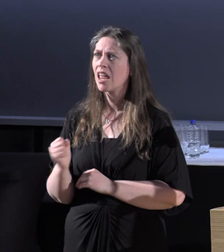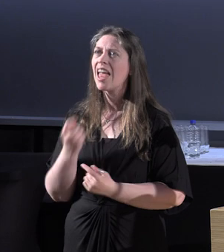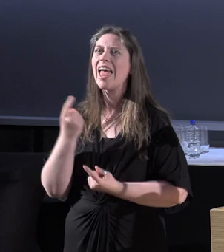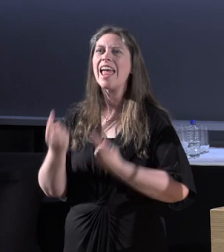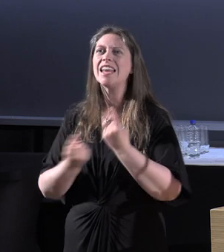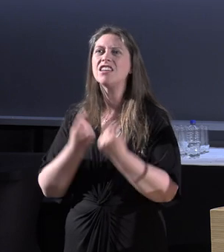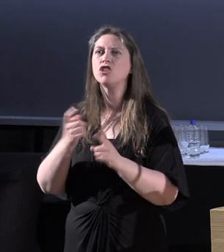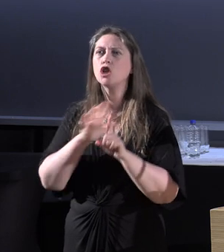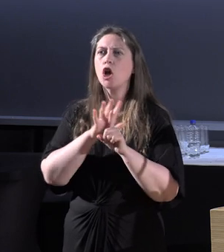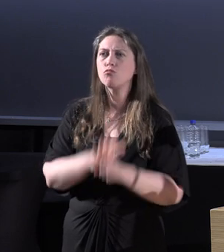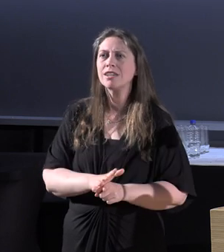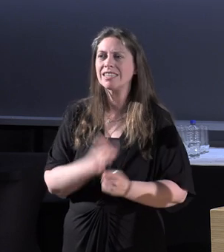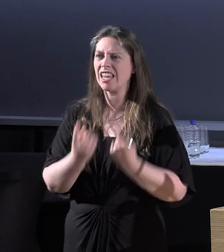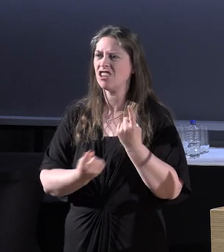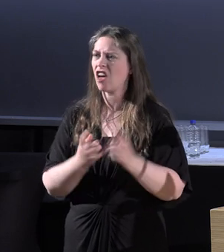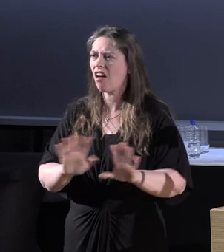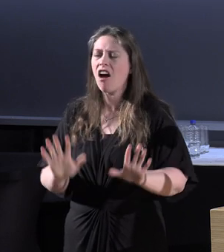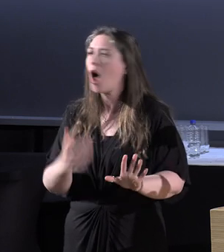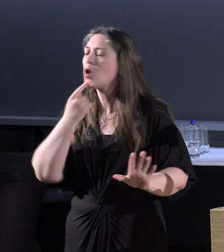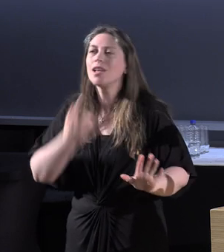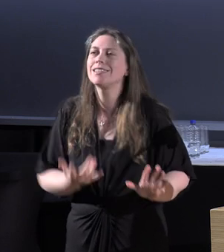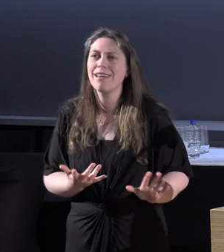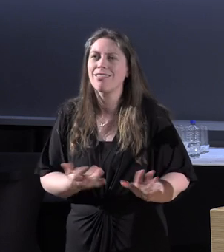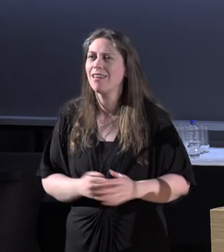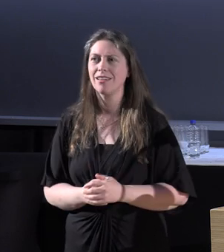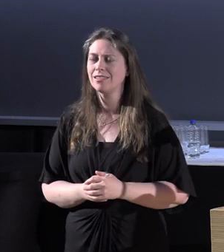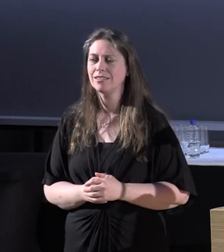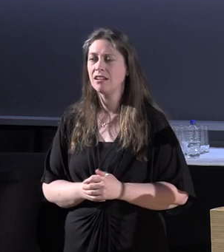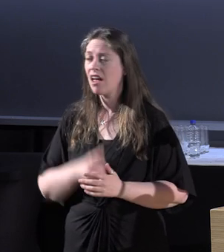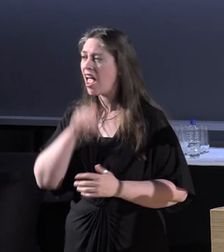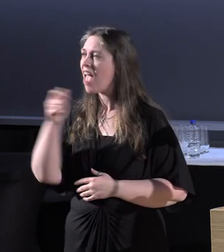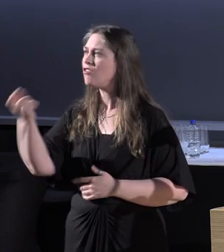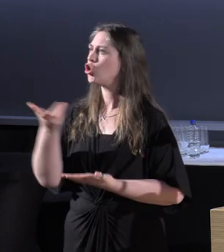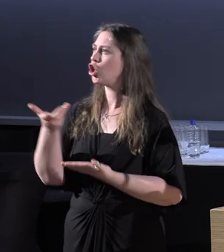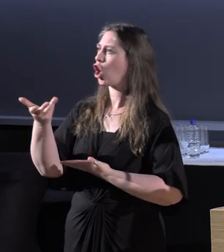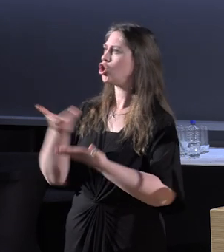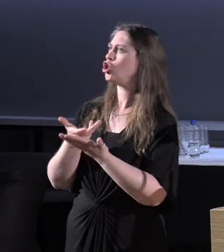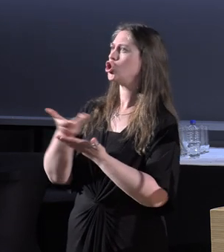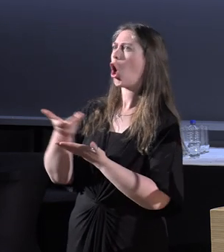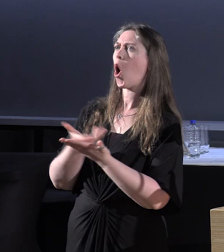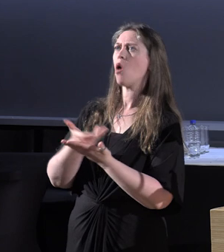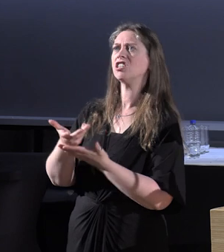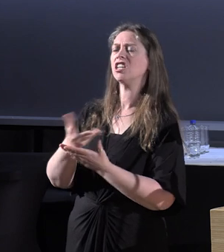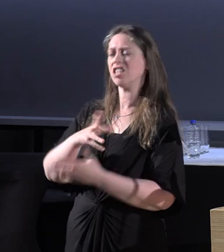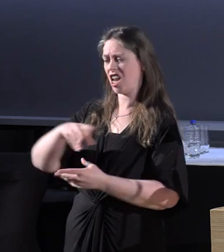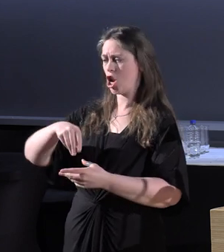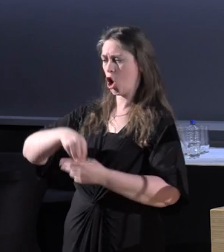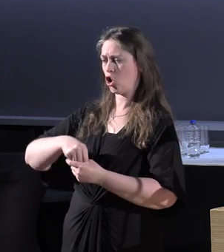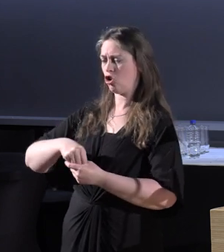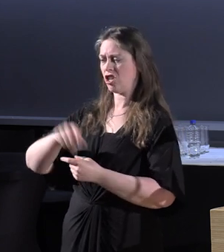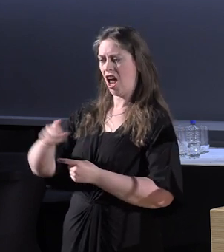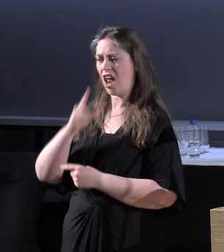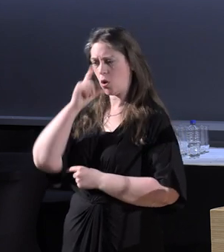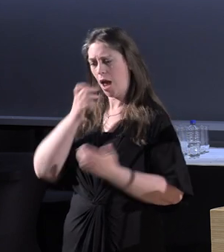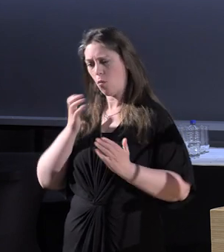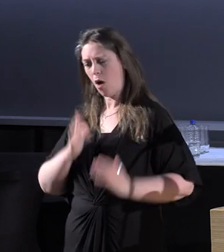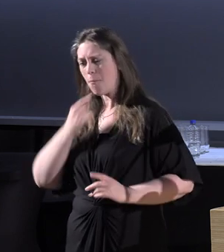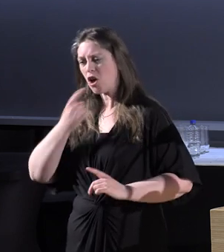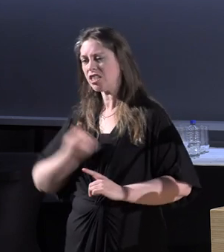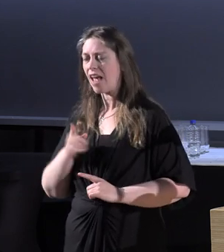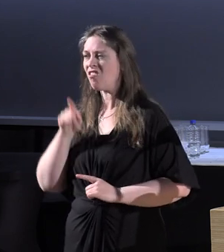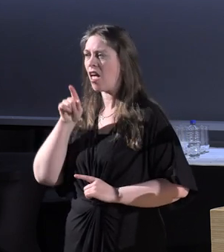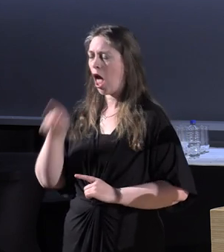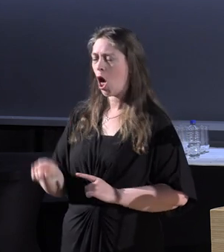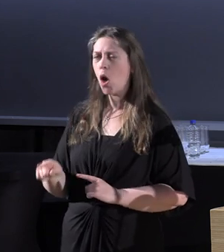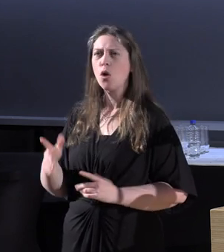oppressing individuals. I'm not saying that, you know, if you're a consultant in inclusion and so on and you're able-bodied, I'm not saying